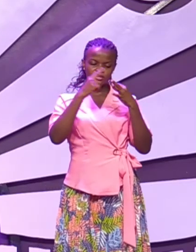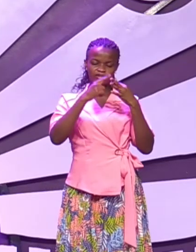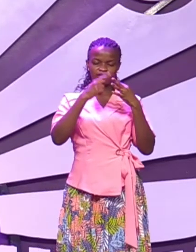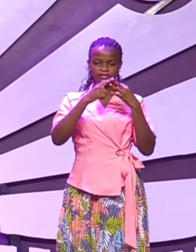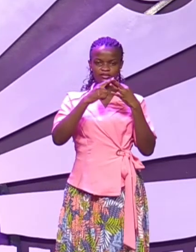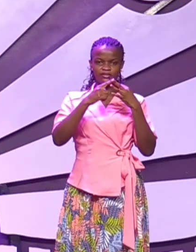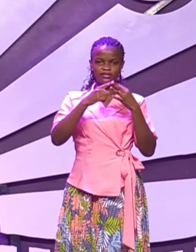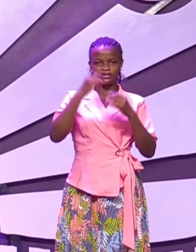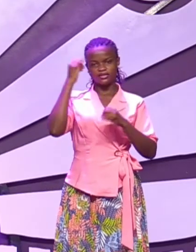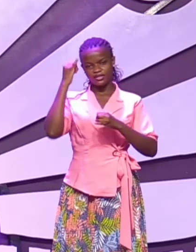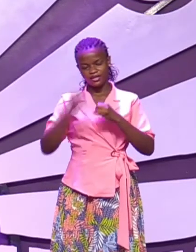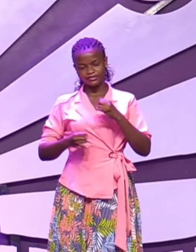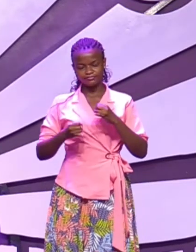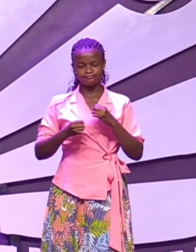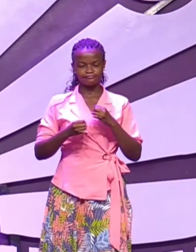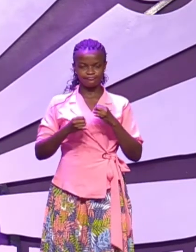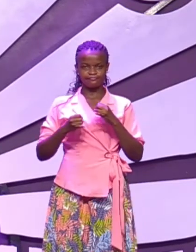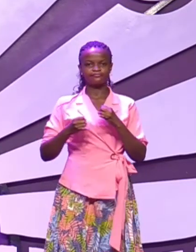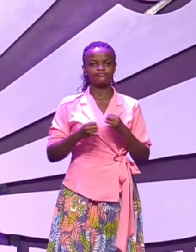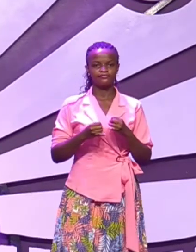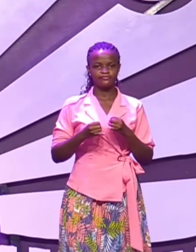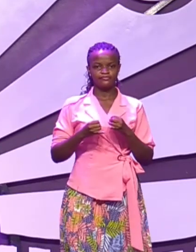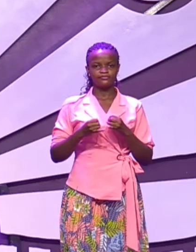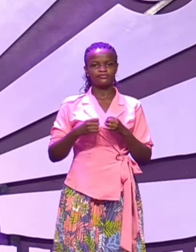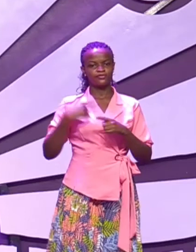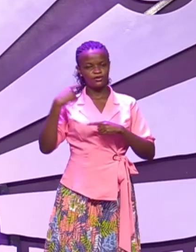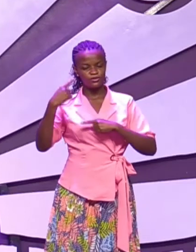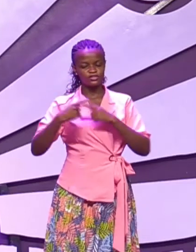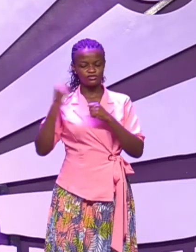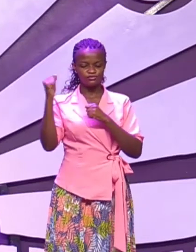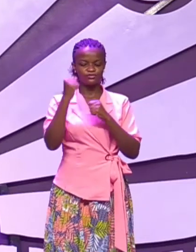thirdly and lastly move on with God